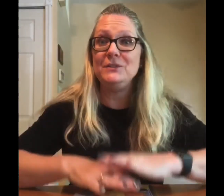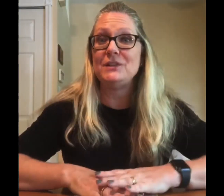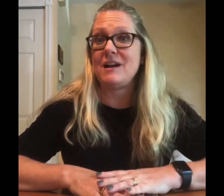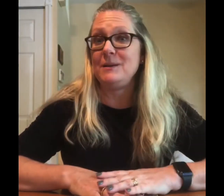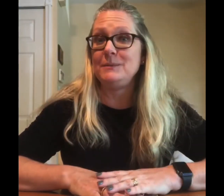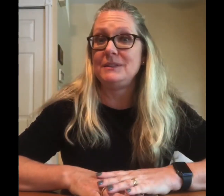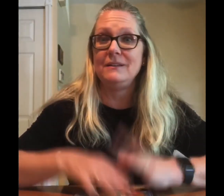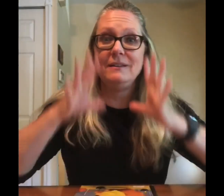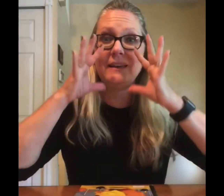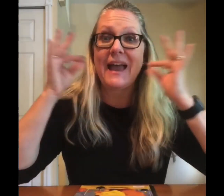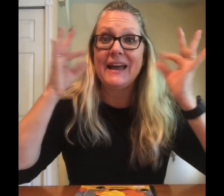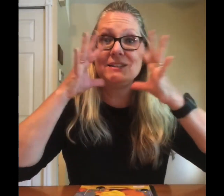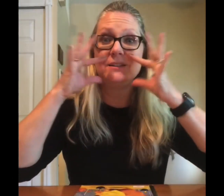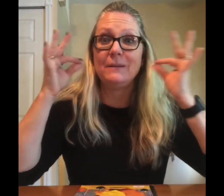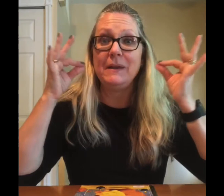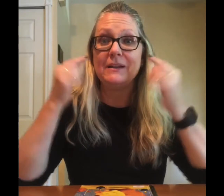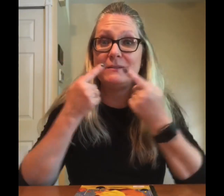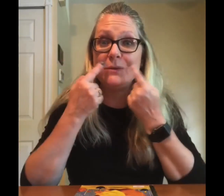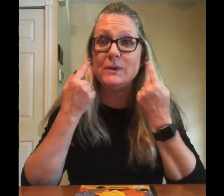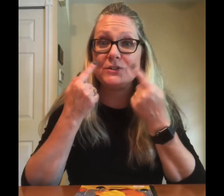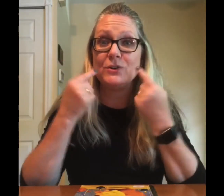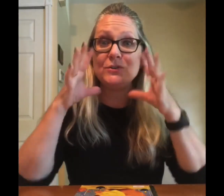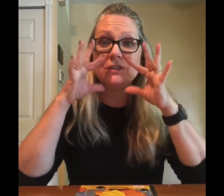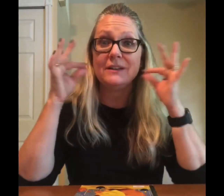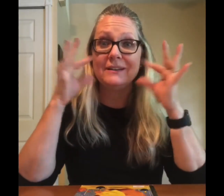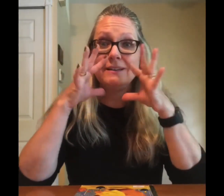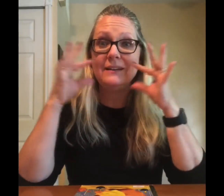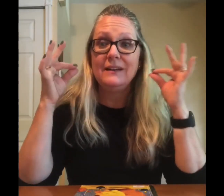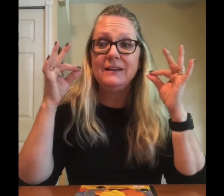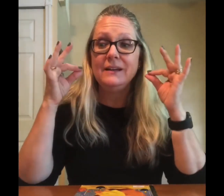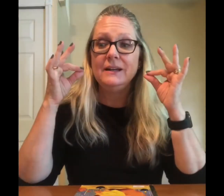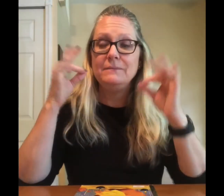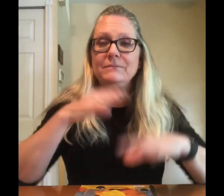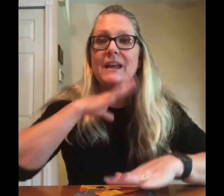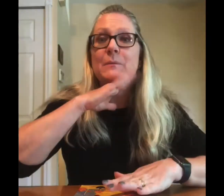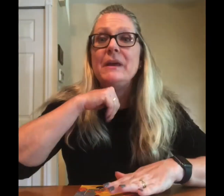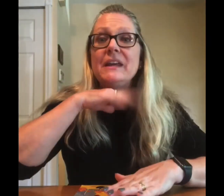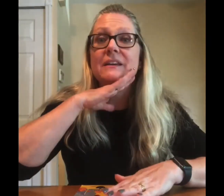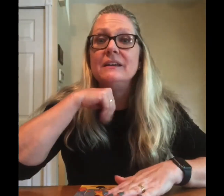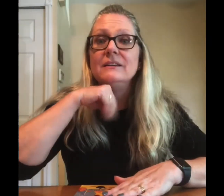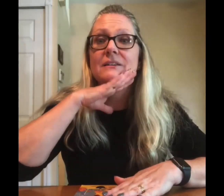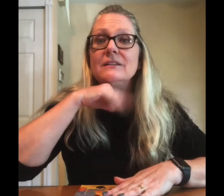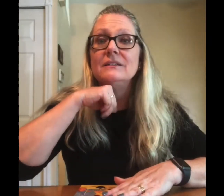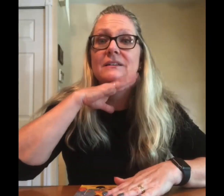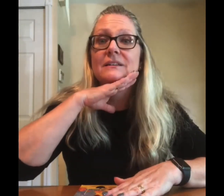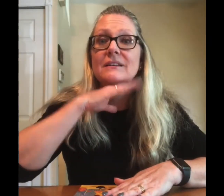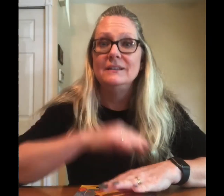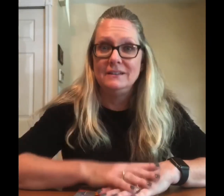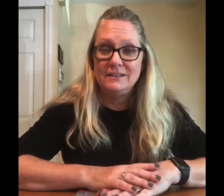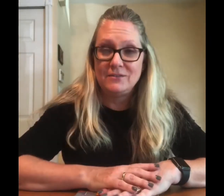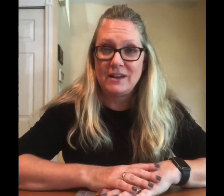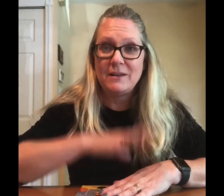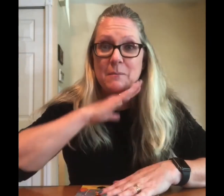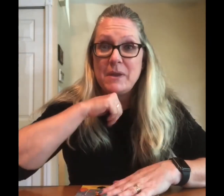times. Cat because of the whiskers. And pig. Pig.